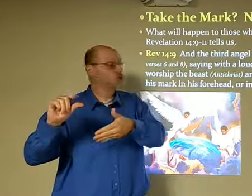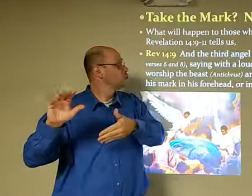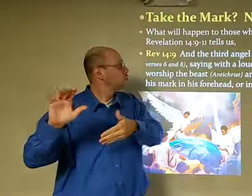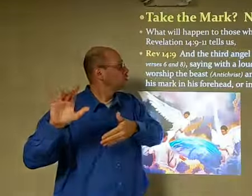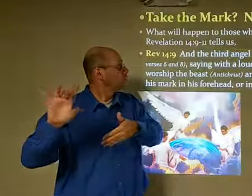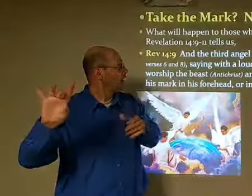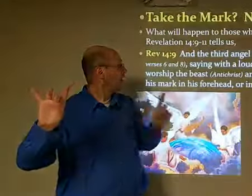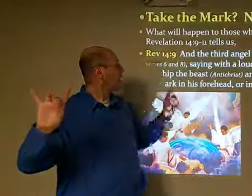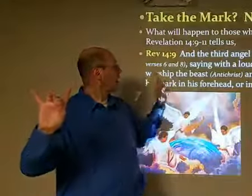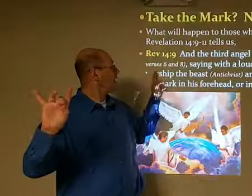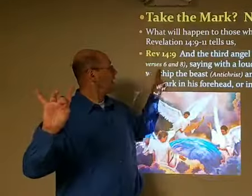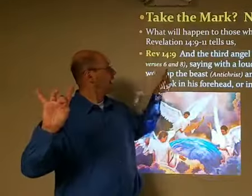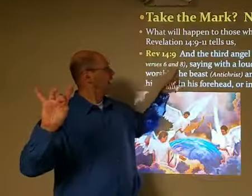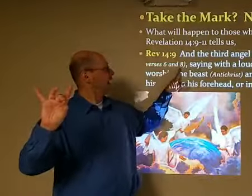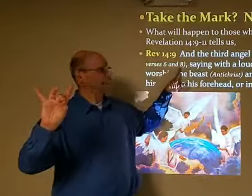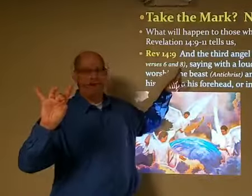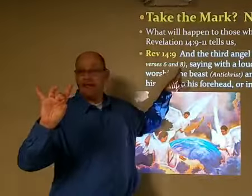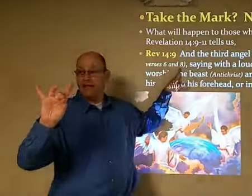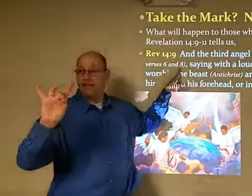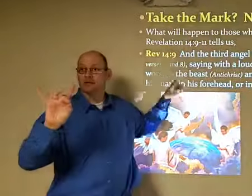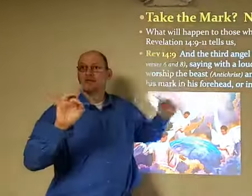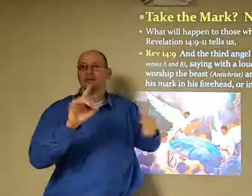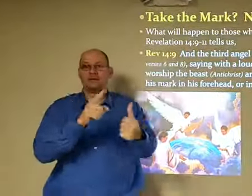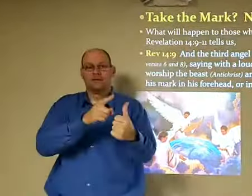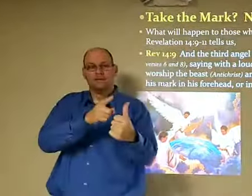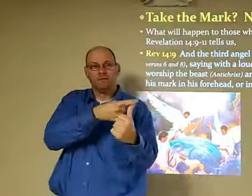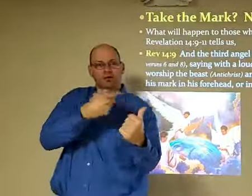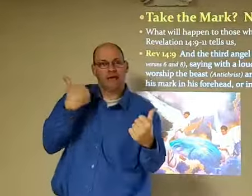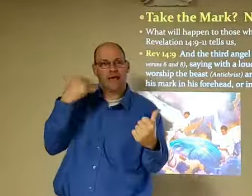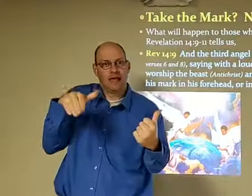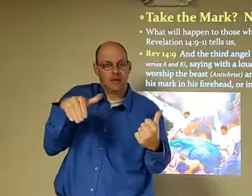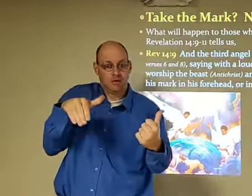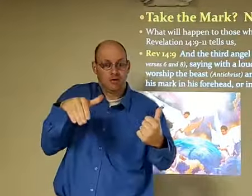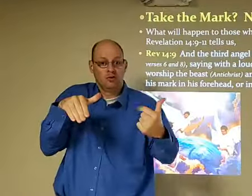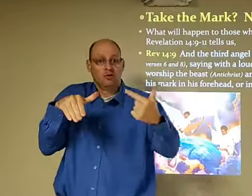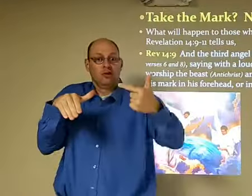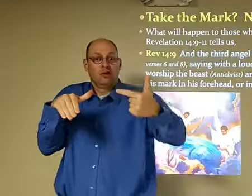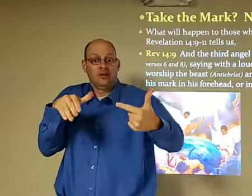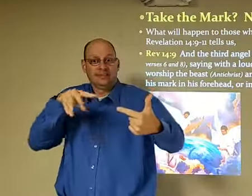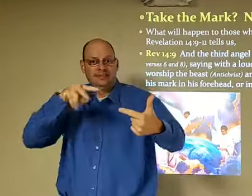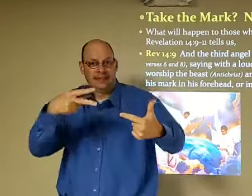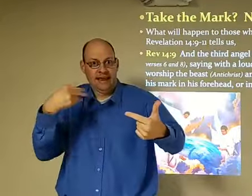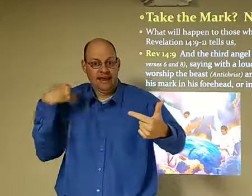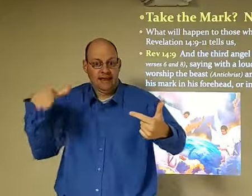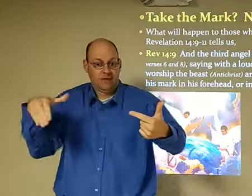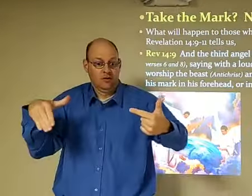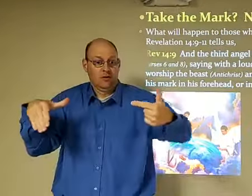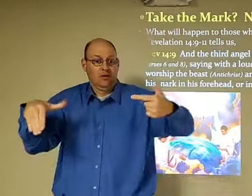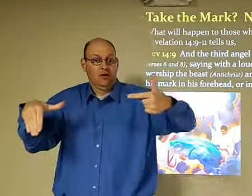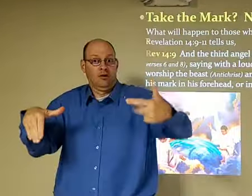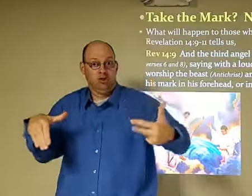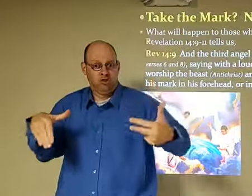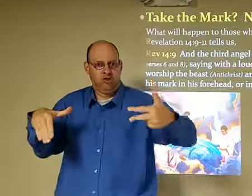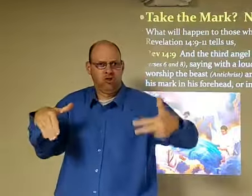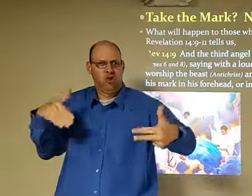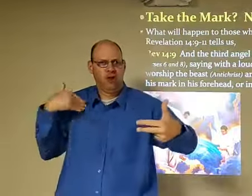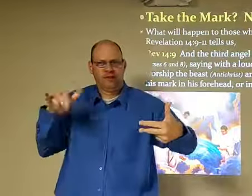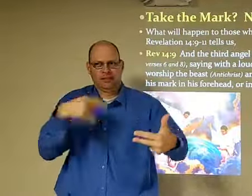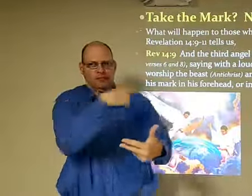6 through 8, Revelation 14. You have one angel, you have a second angel, and the